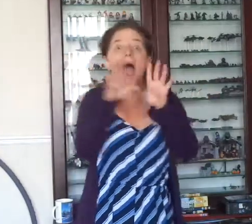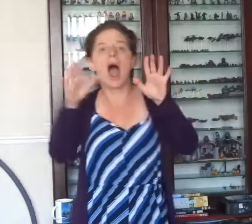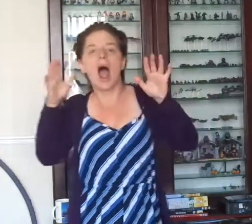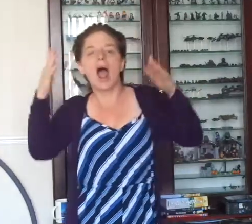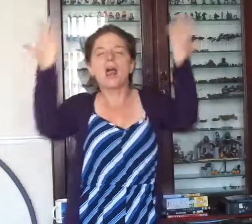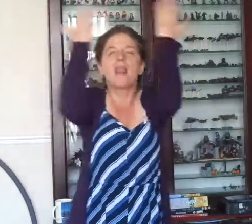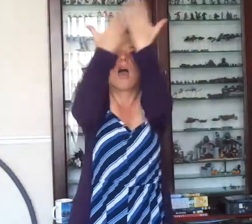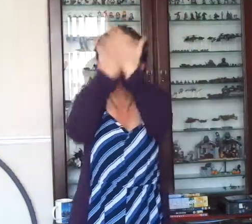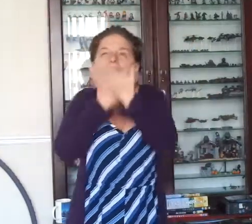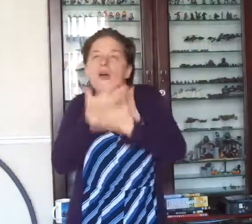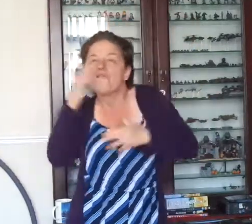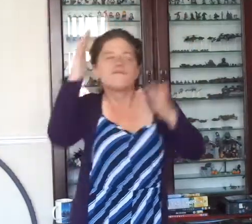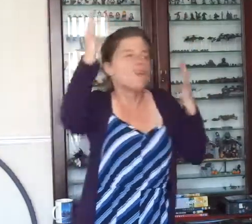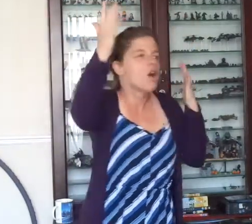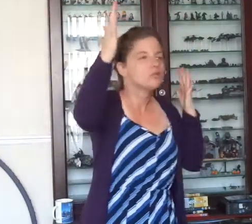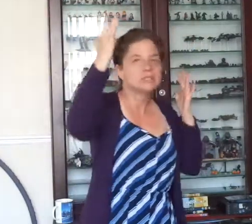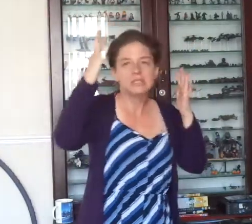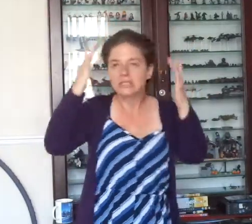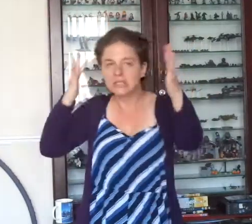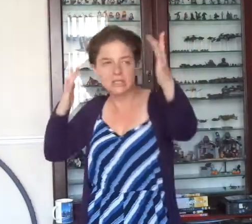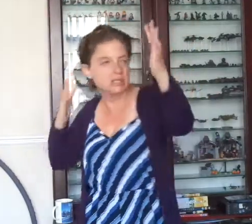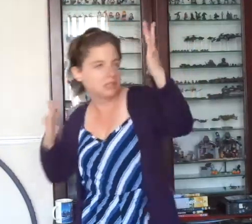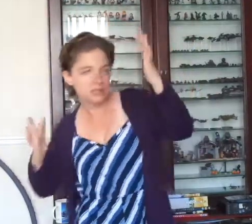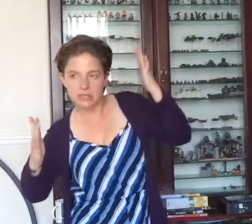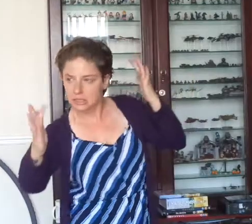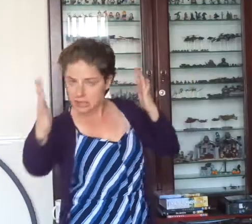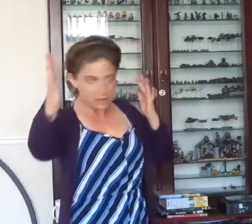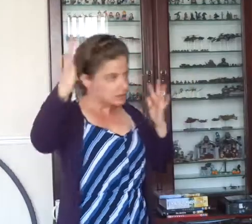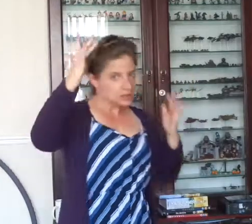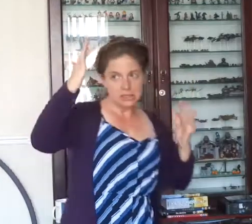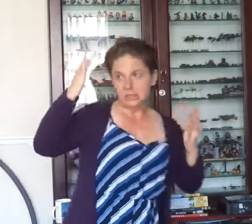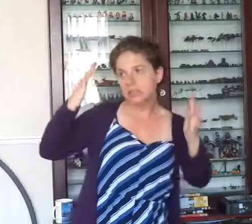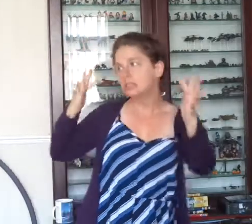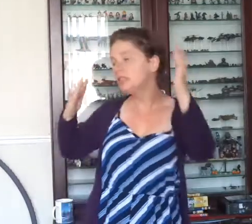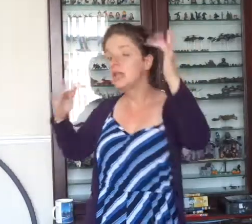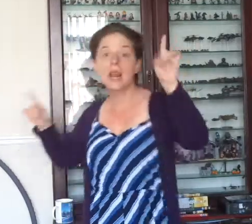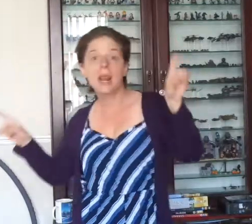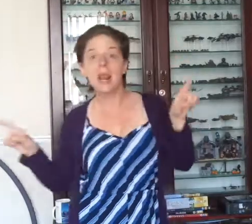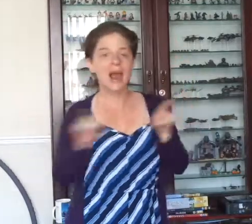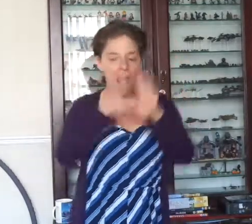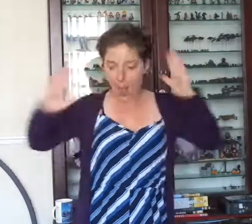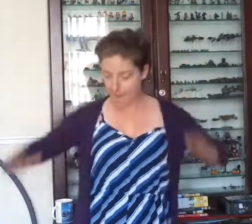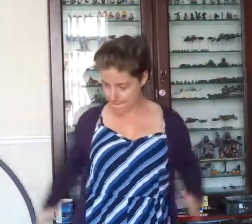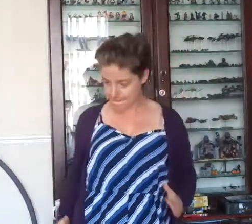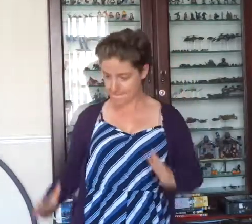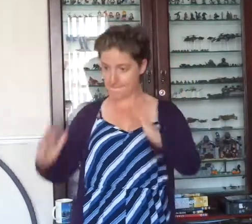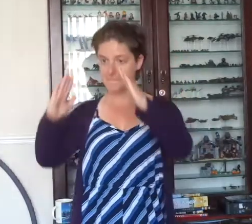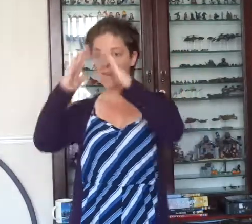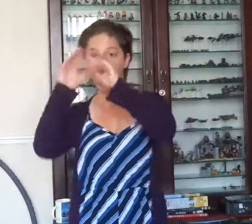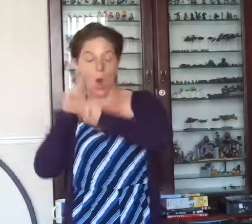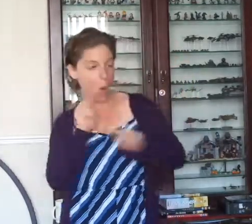forest, like the mountains in springtime,